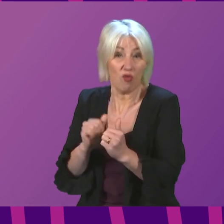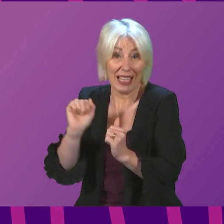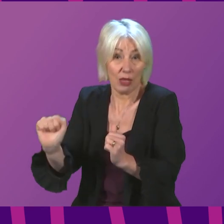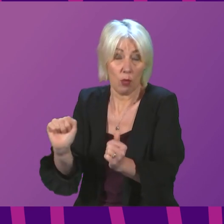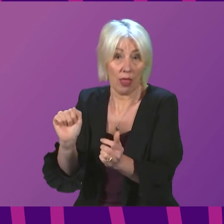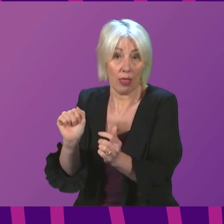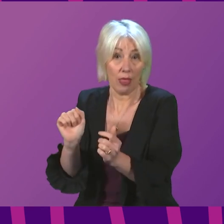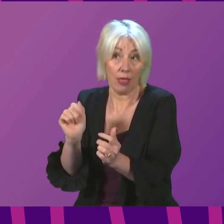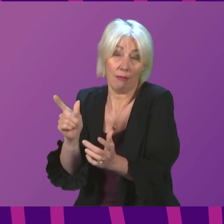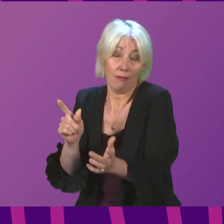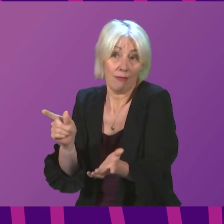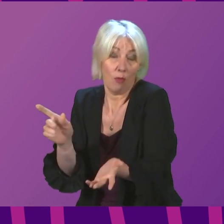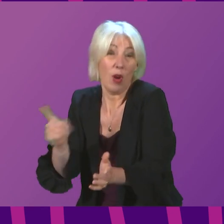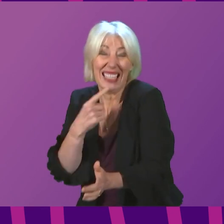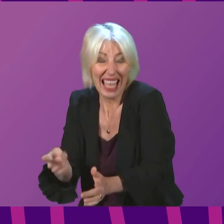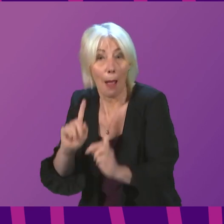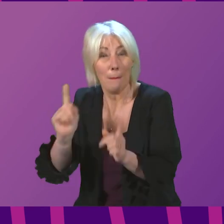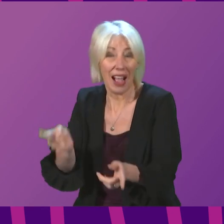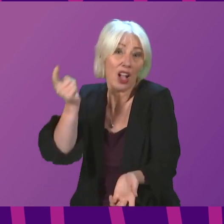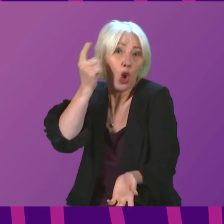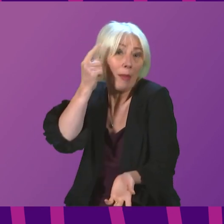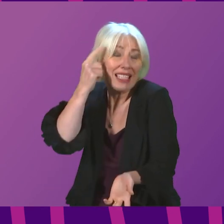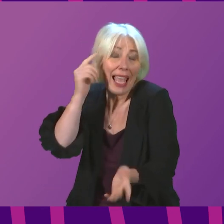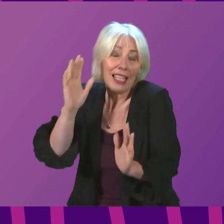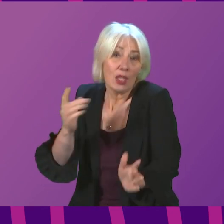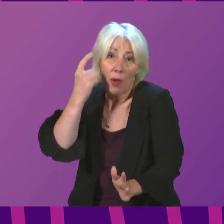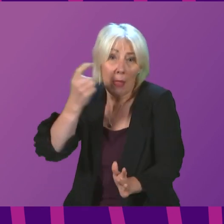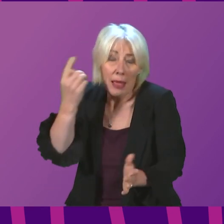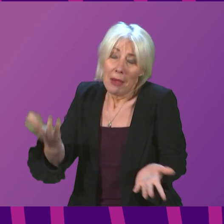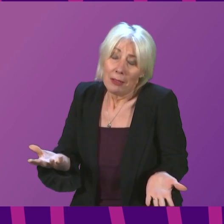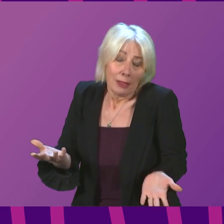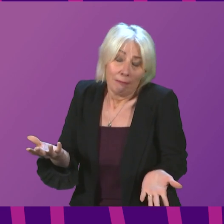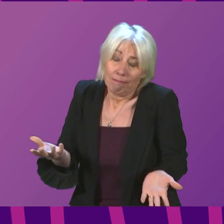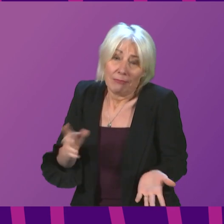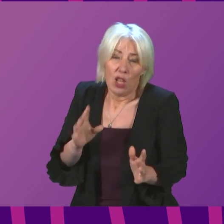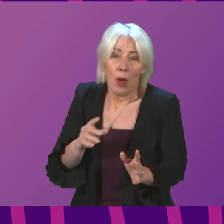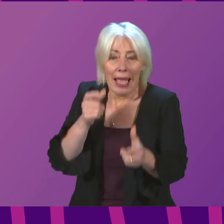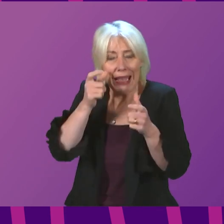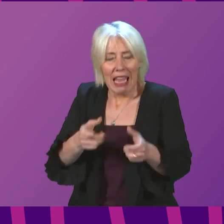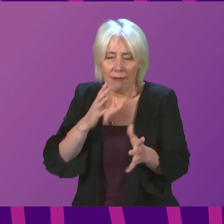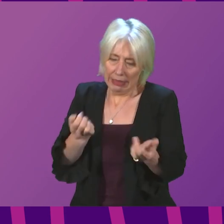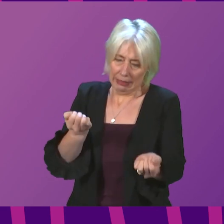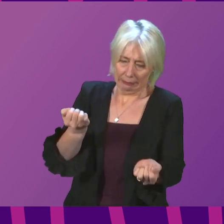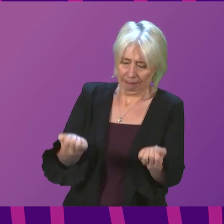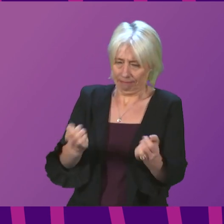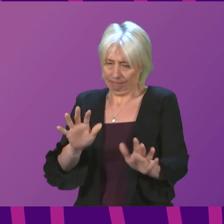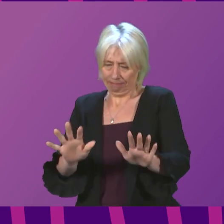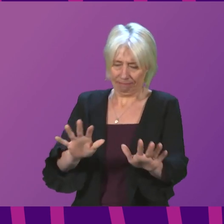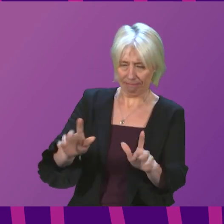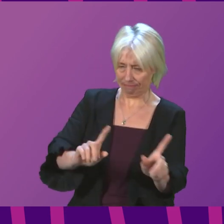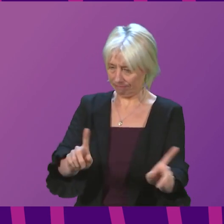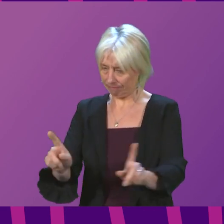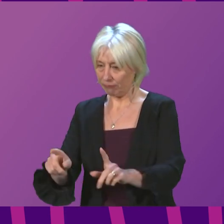there is an element of common sense that needs to be applied as well. That is where careful judgment comes into play. If we